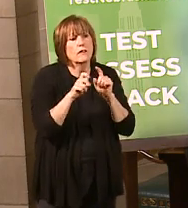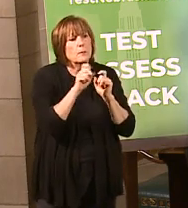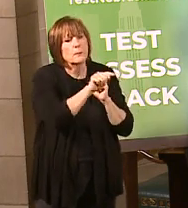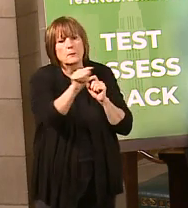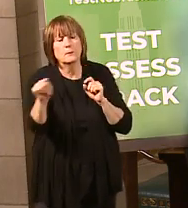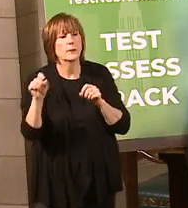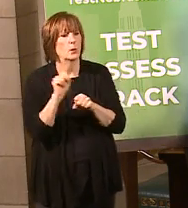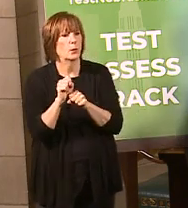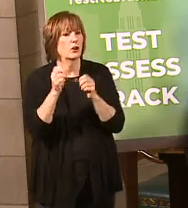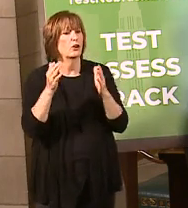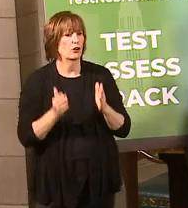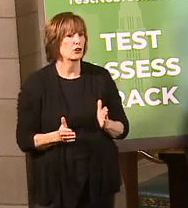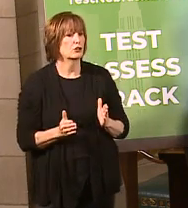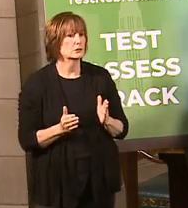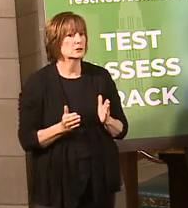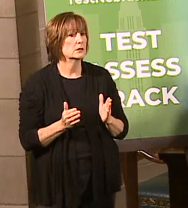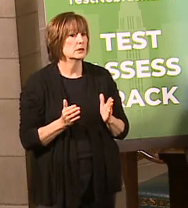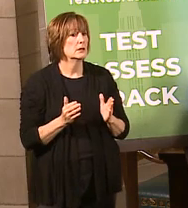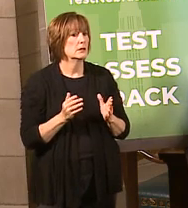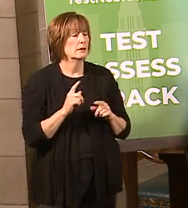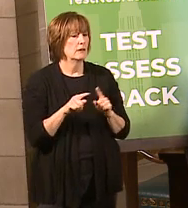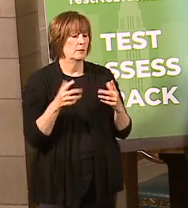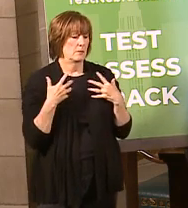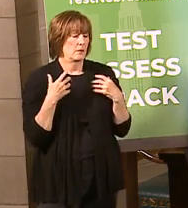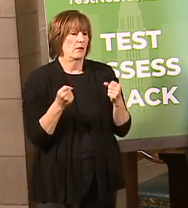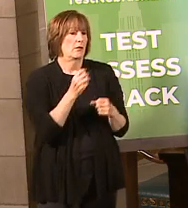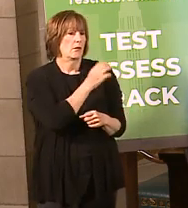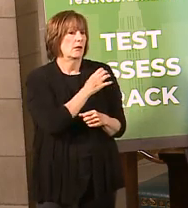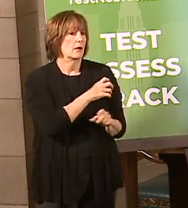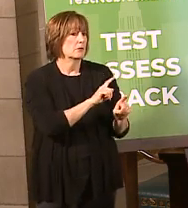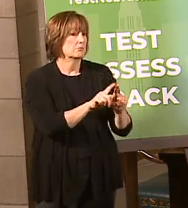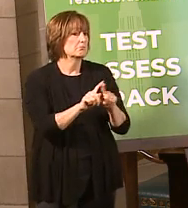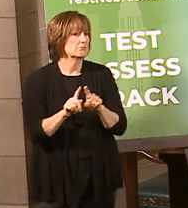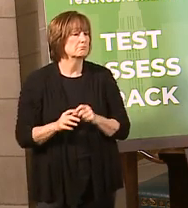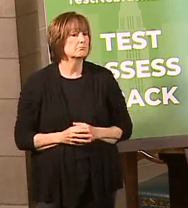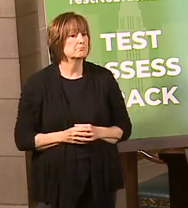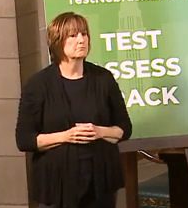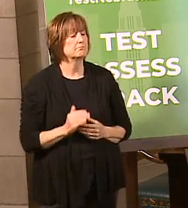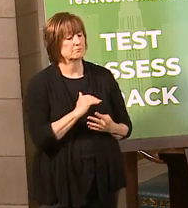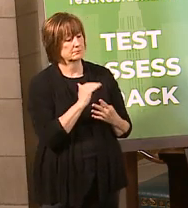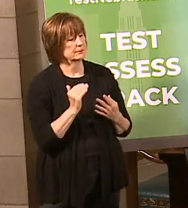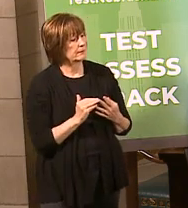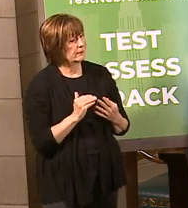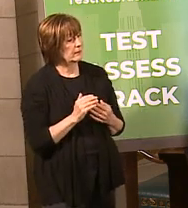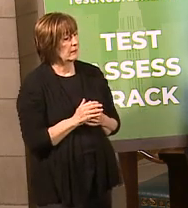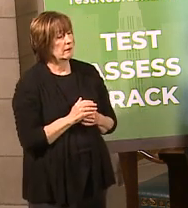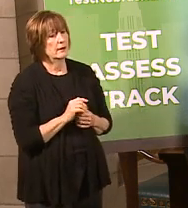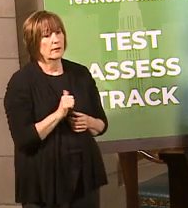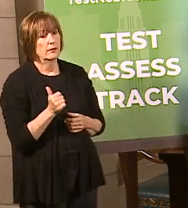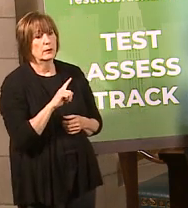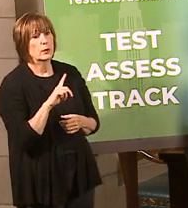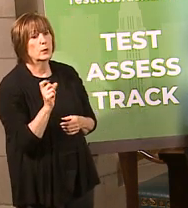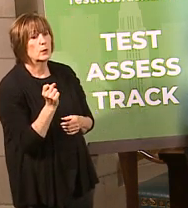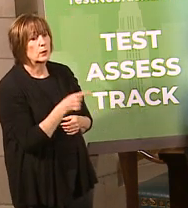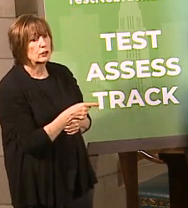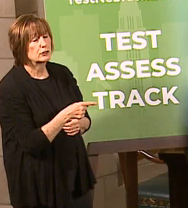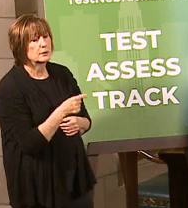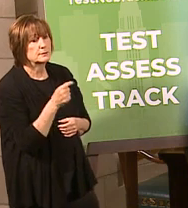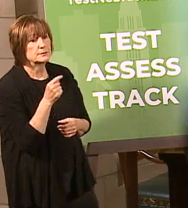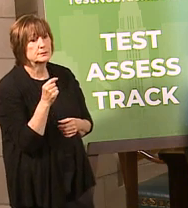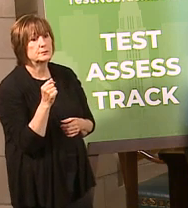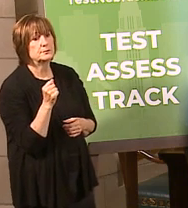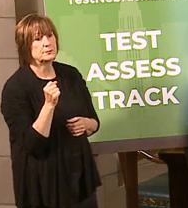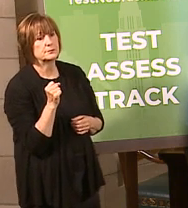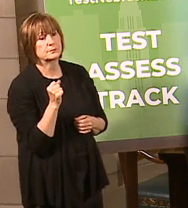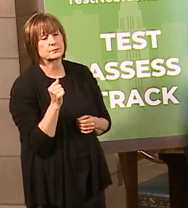or from the health clinics and so forth. Liliana from WWT says the state wants to